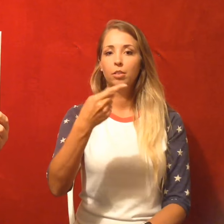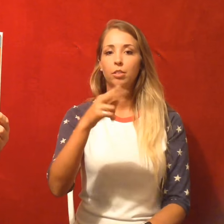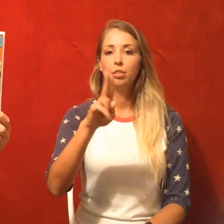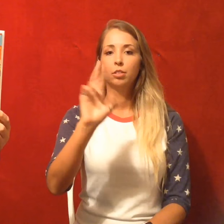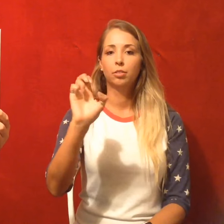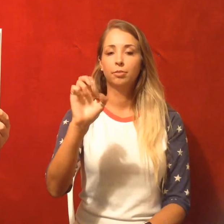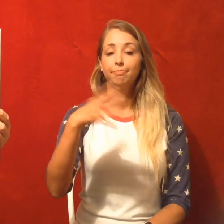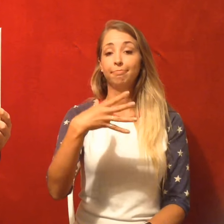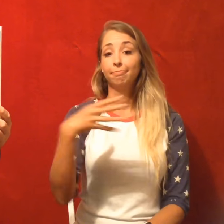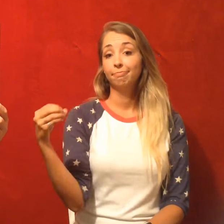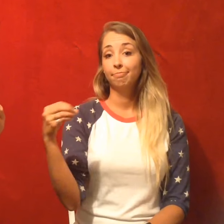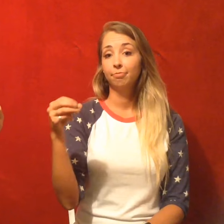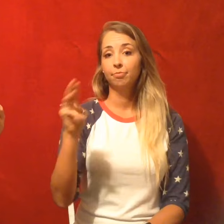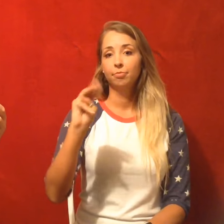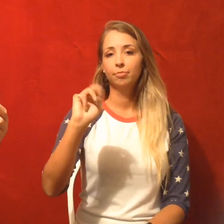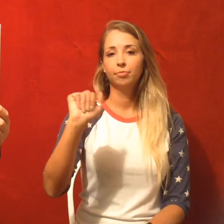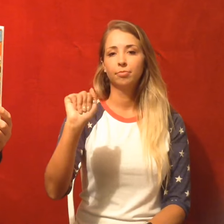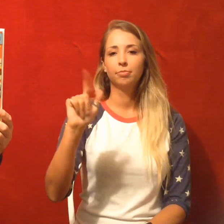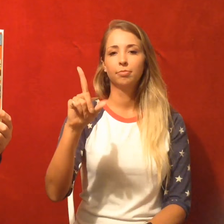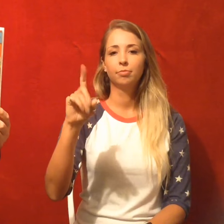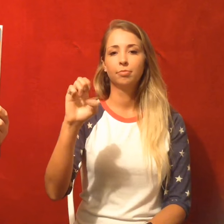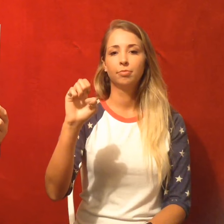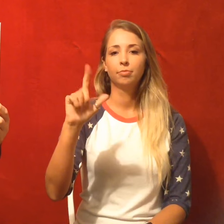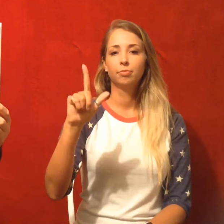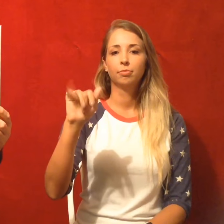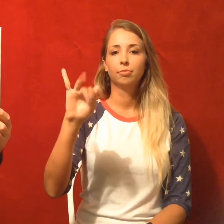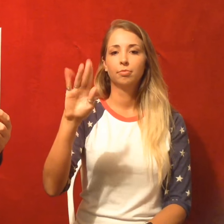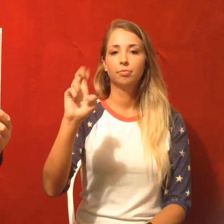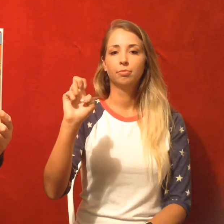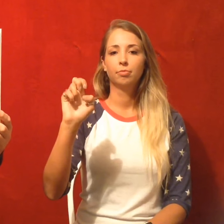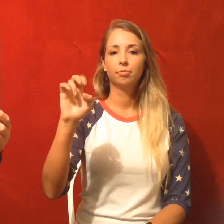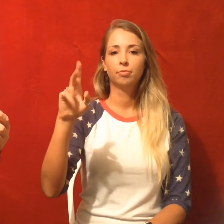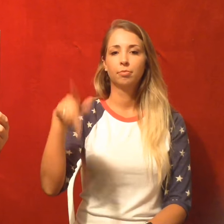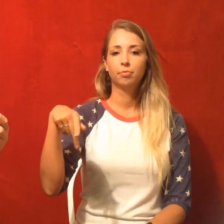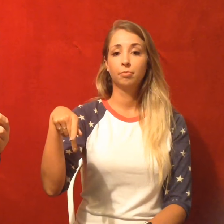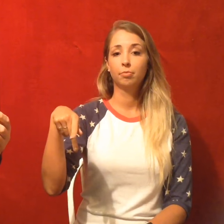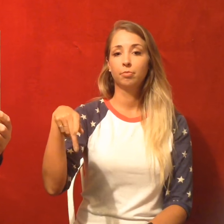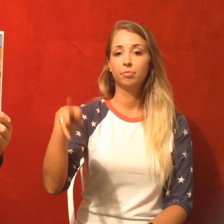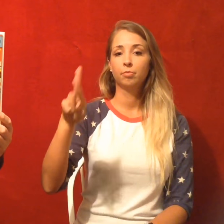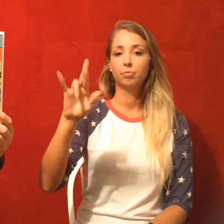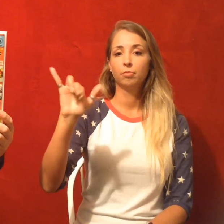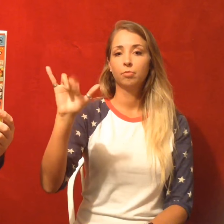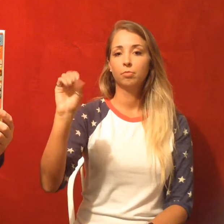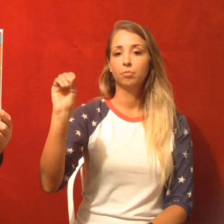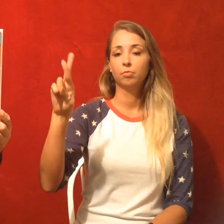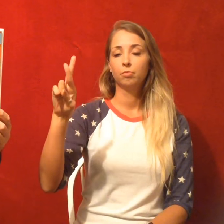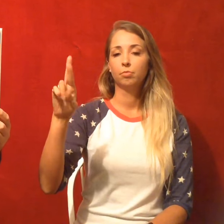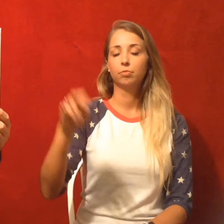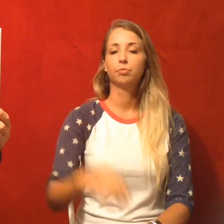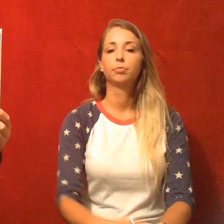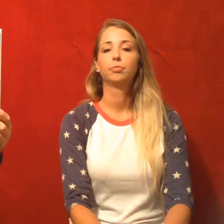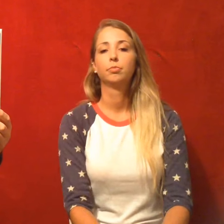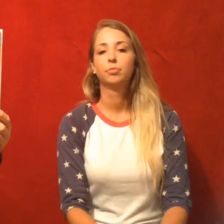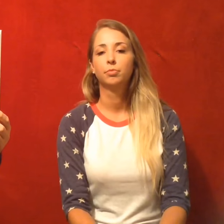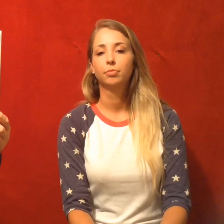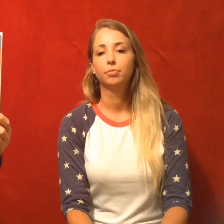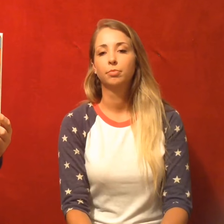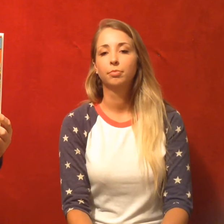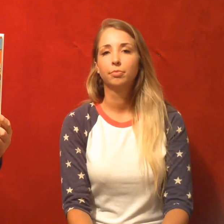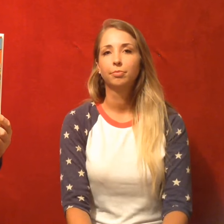All these books are almost by him. This is the first Rogue appearance. And the first cameo of Madeline Pryor.